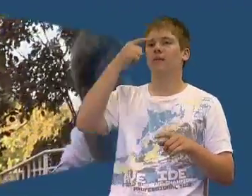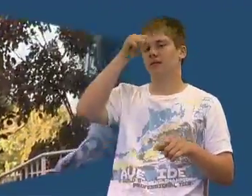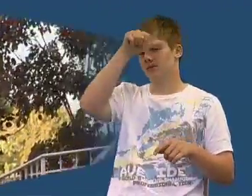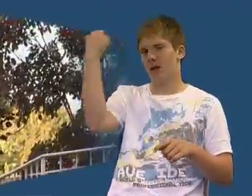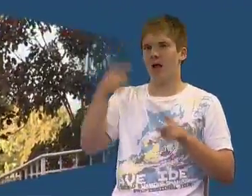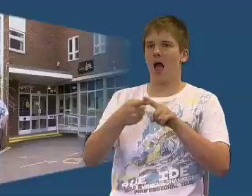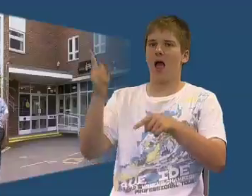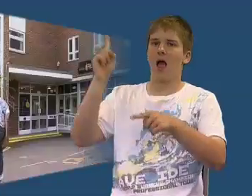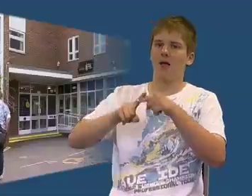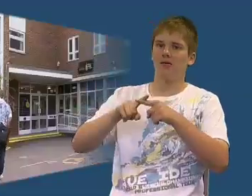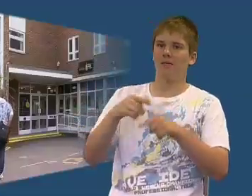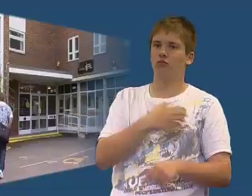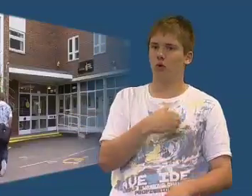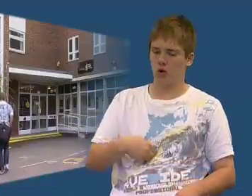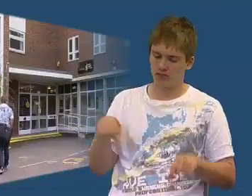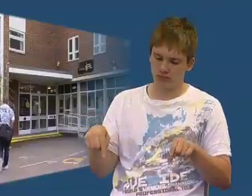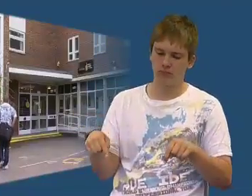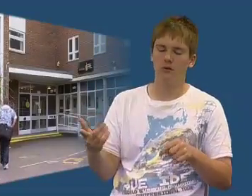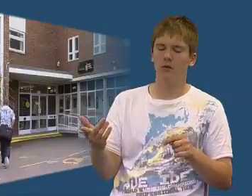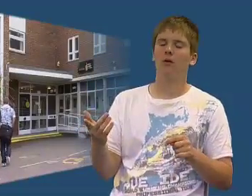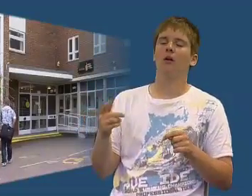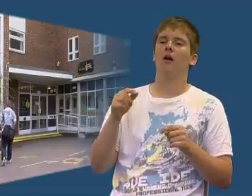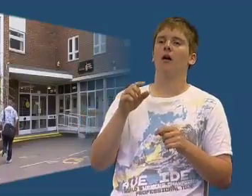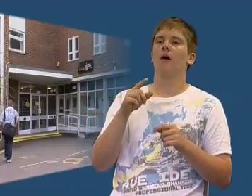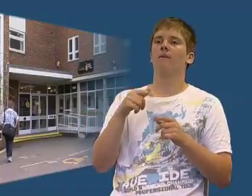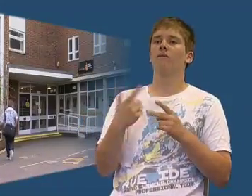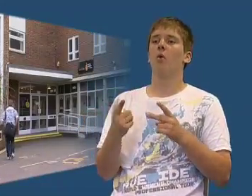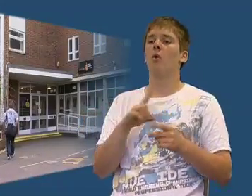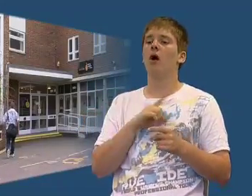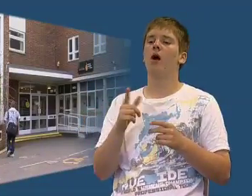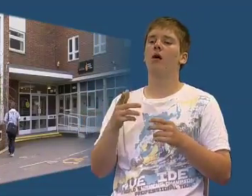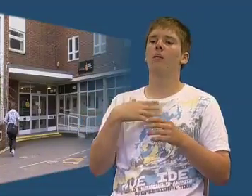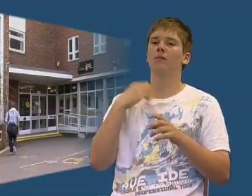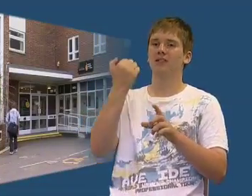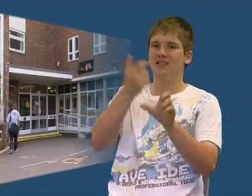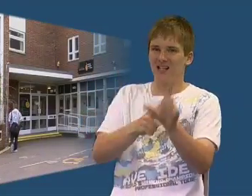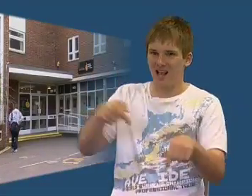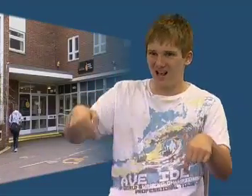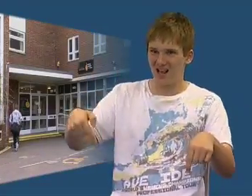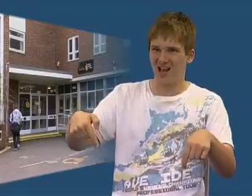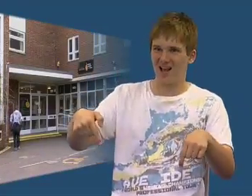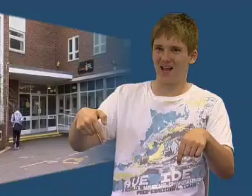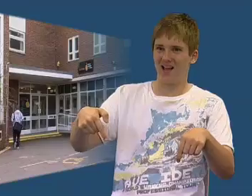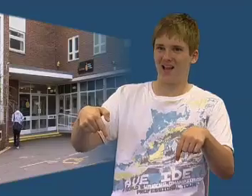I'm here at the Exeter Royal Academy for Deaf Education and I've been here for six years now.